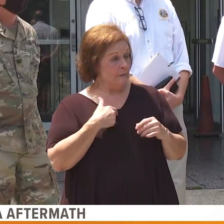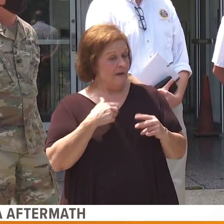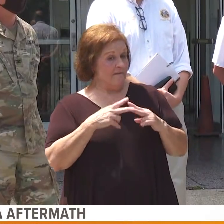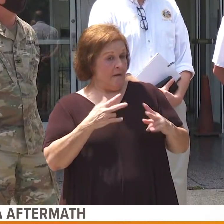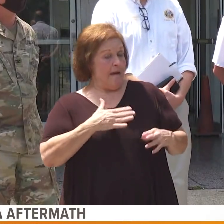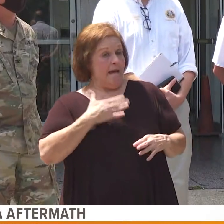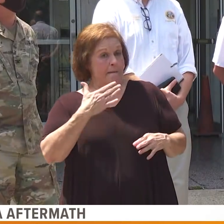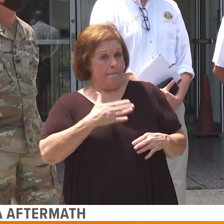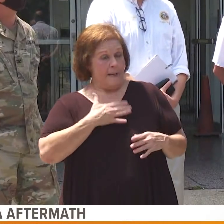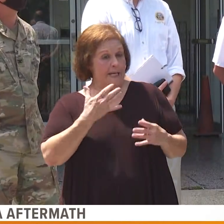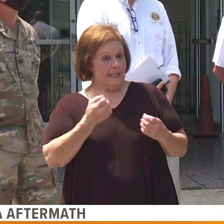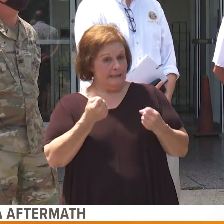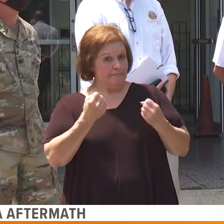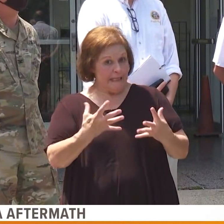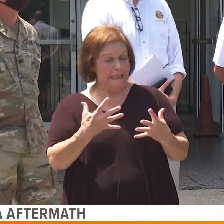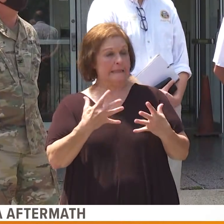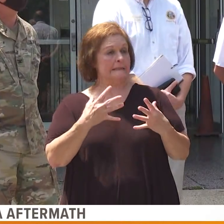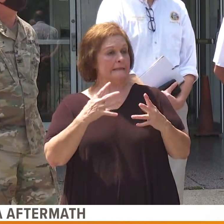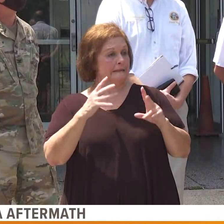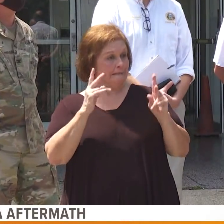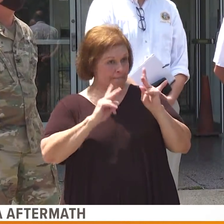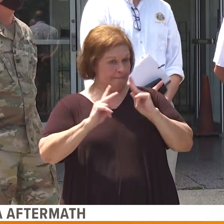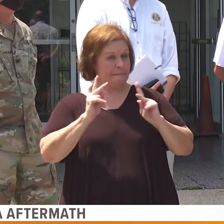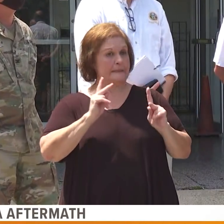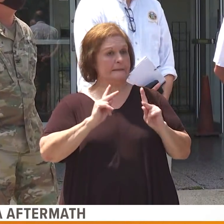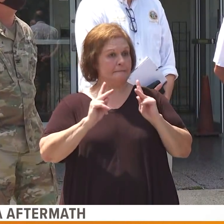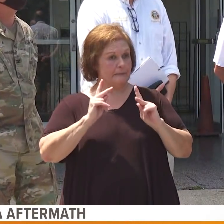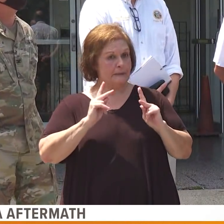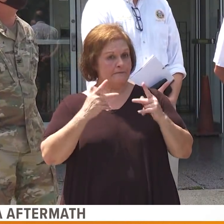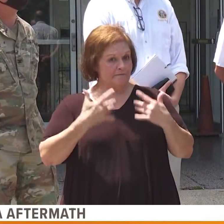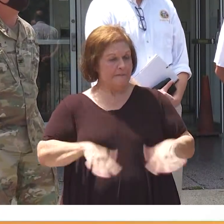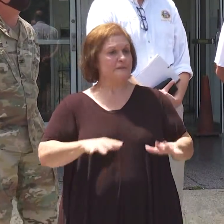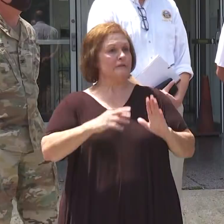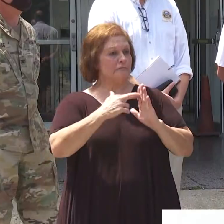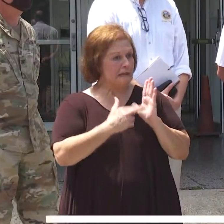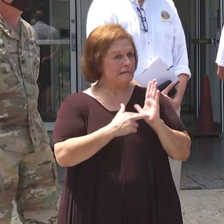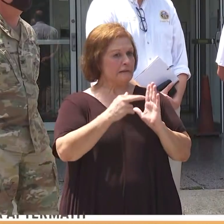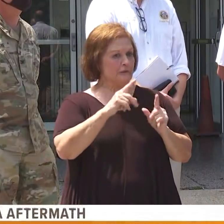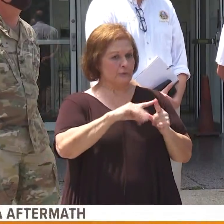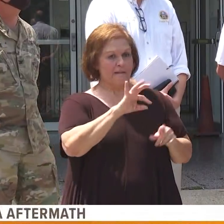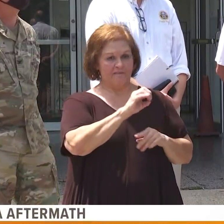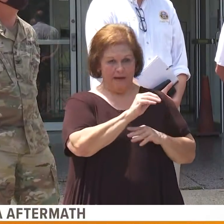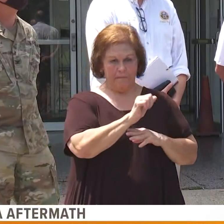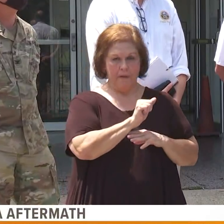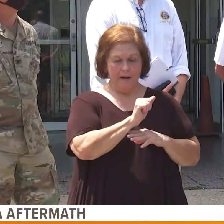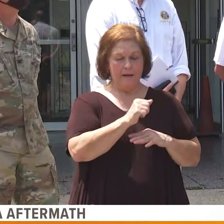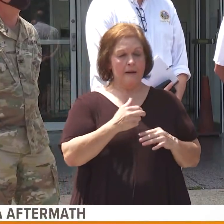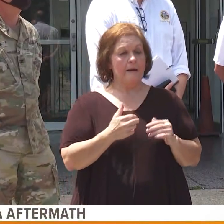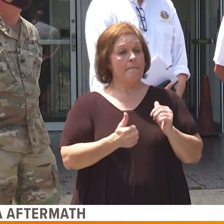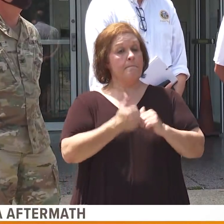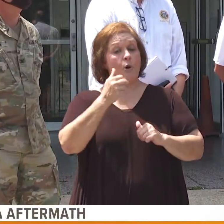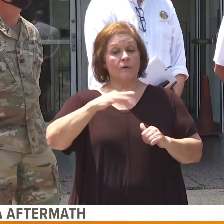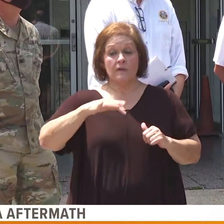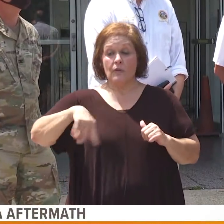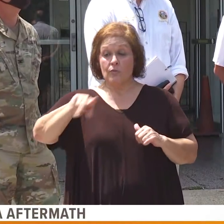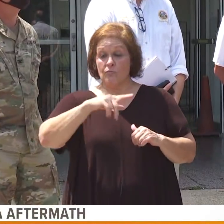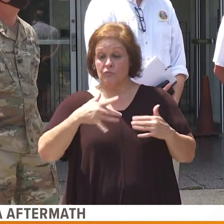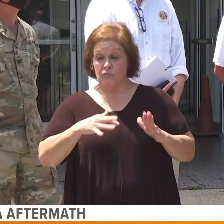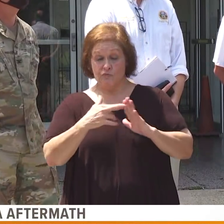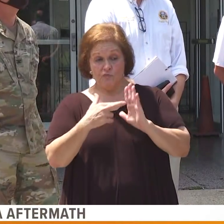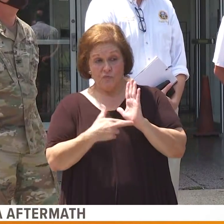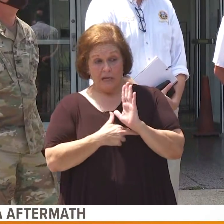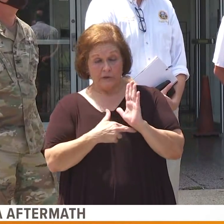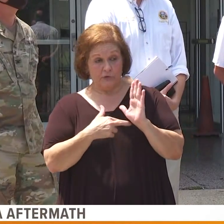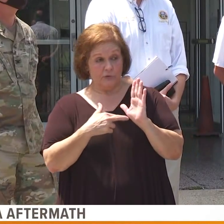right now with the way the residents have been able to register for assistance. Most of those registrations have